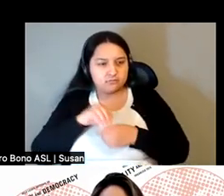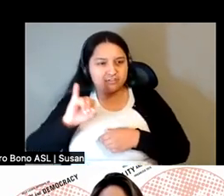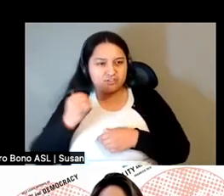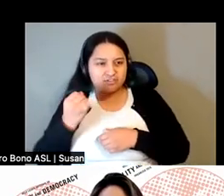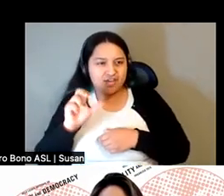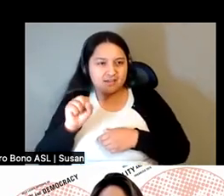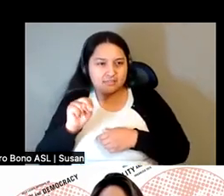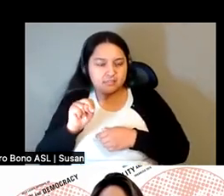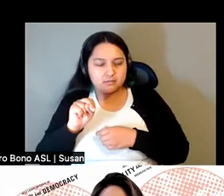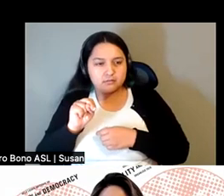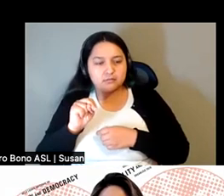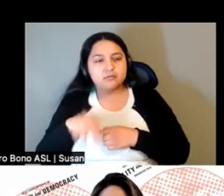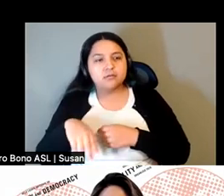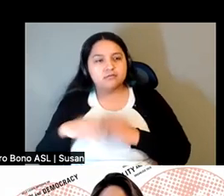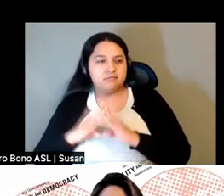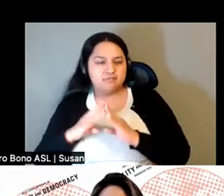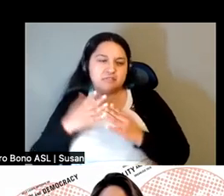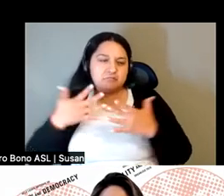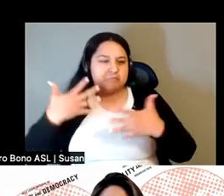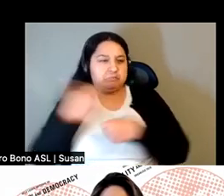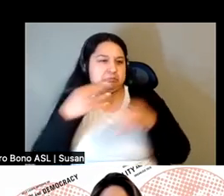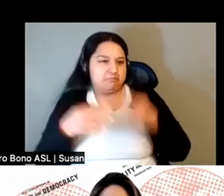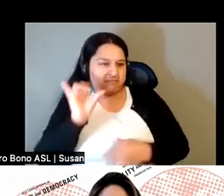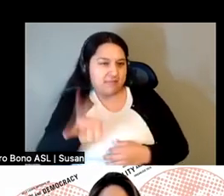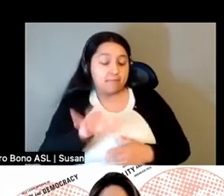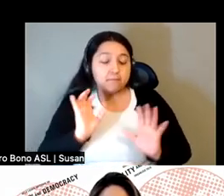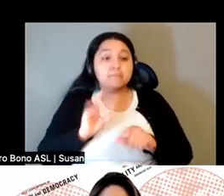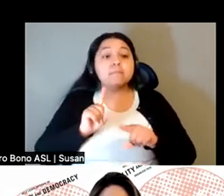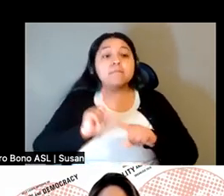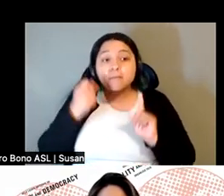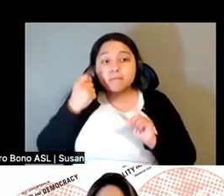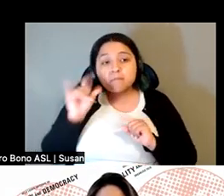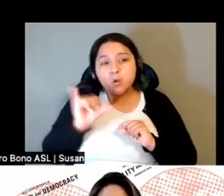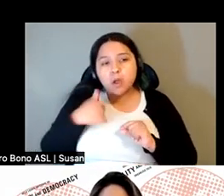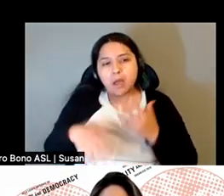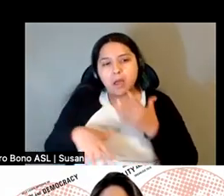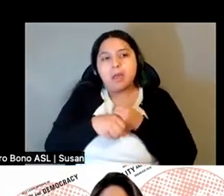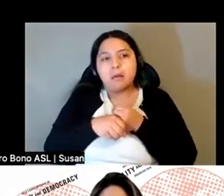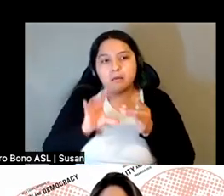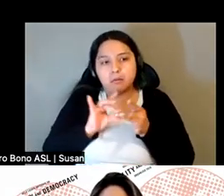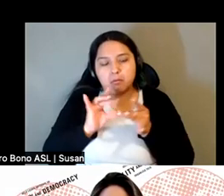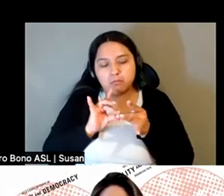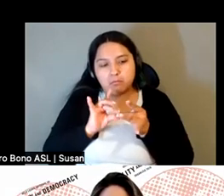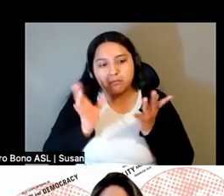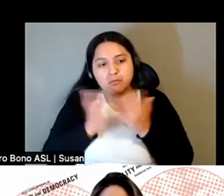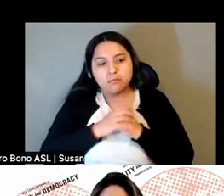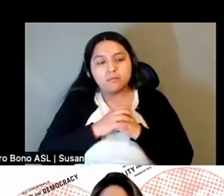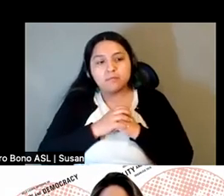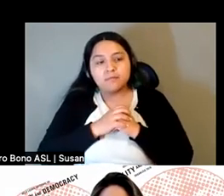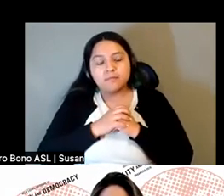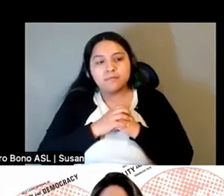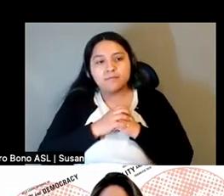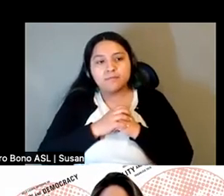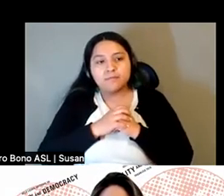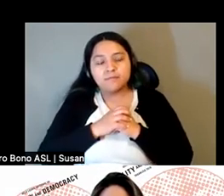good summation of it, but one thing I will say. Just in conclusion, even though this is kind of where